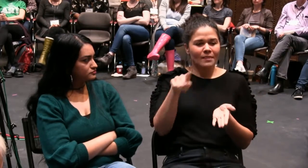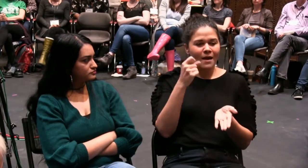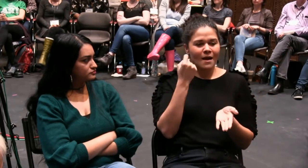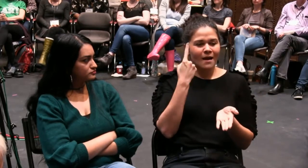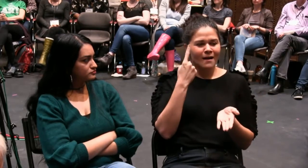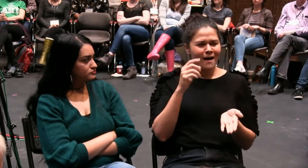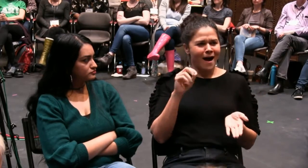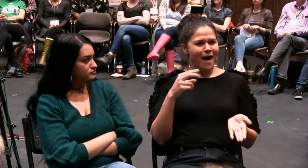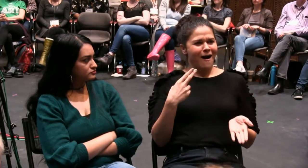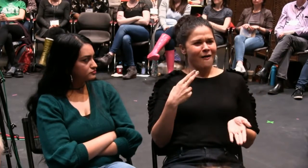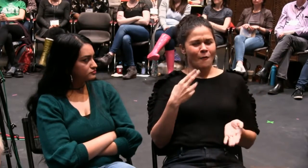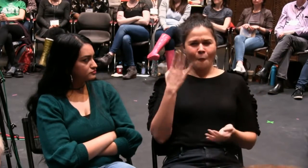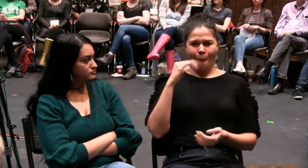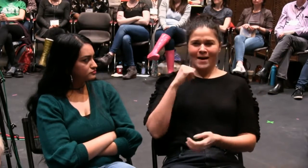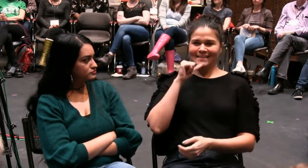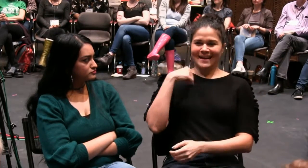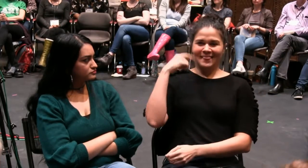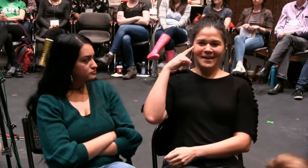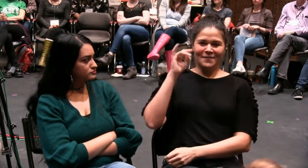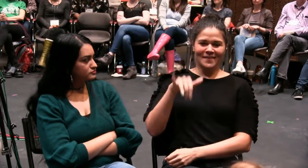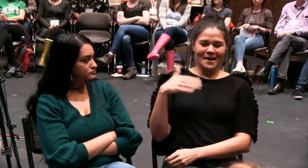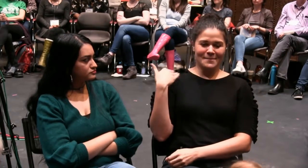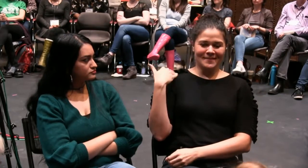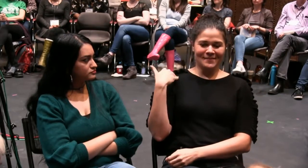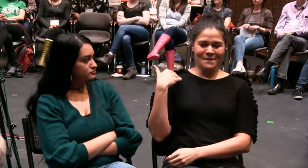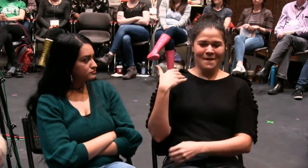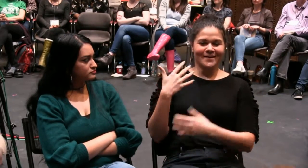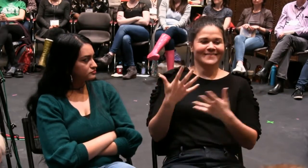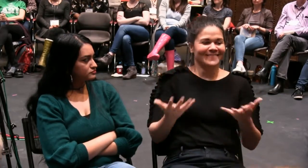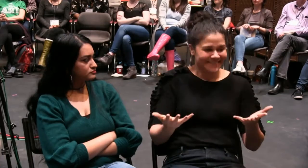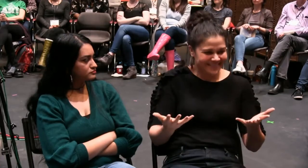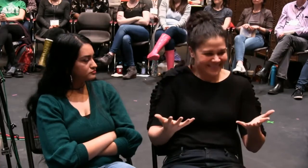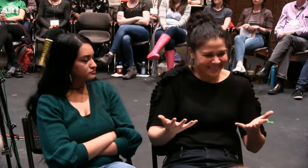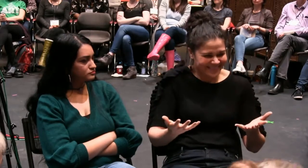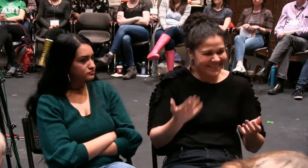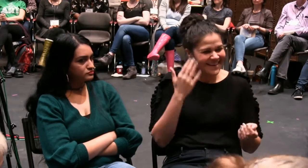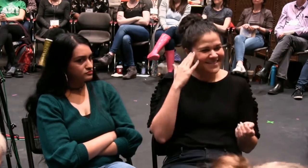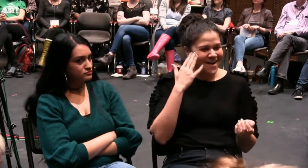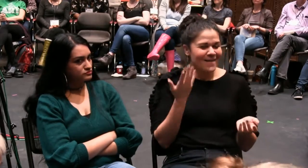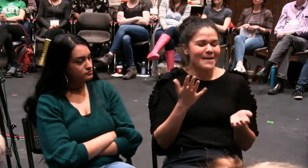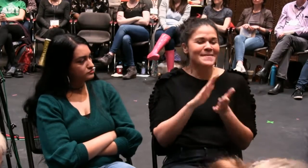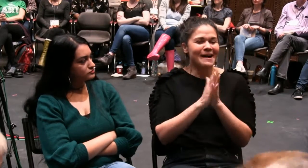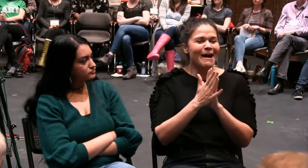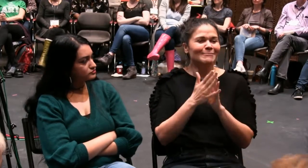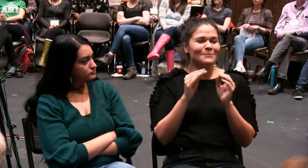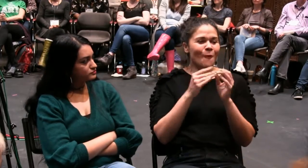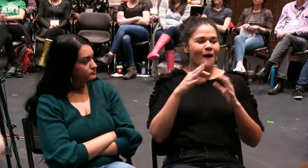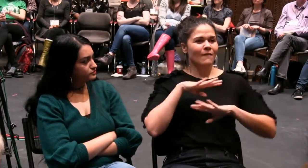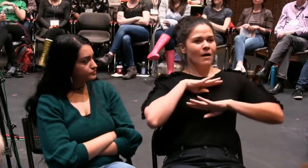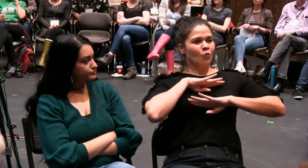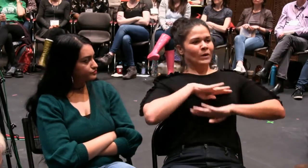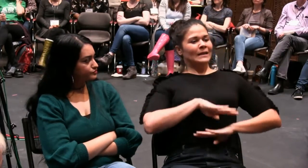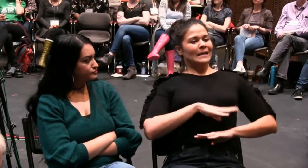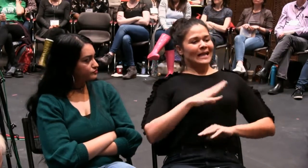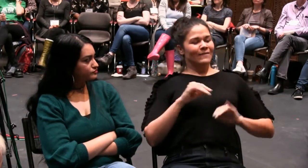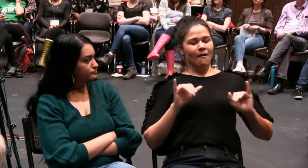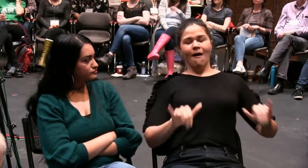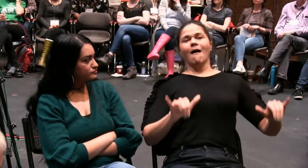I can educate you and I can encourage you. And often the response is when we give them a drop of advice, it says, oh, you know what?